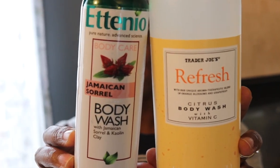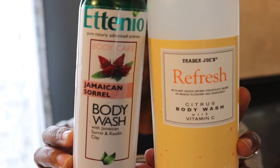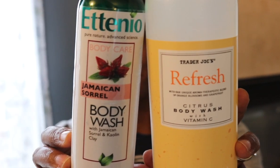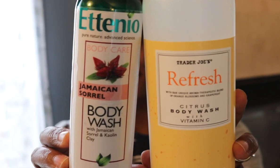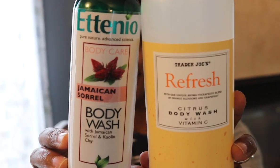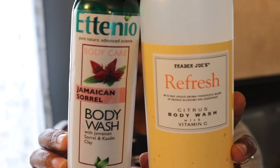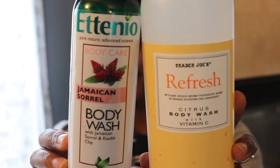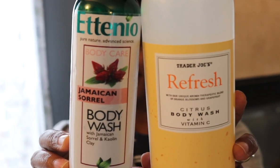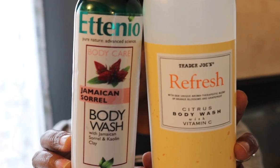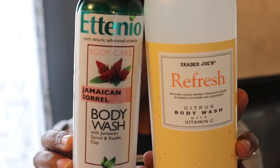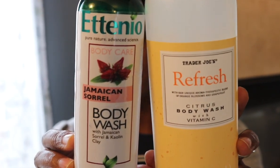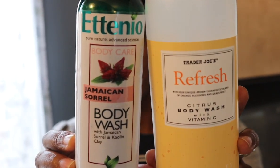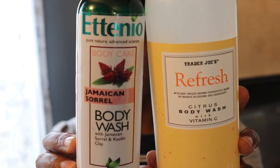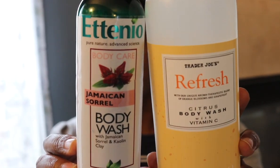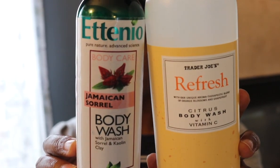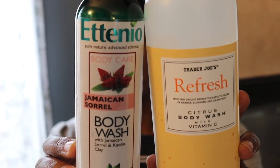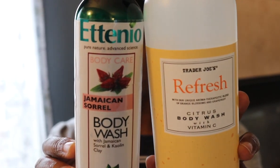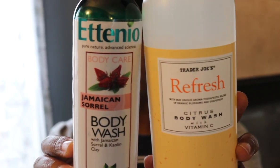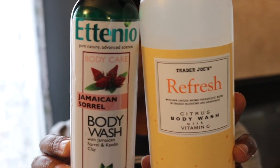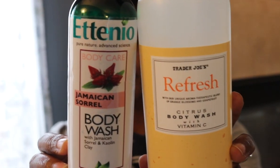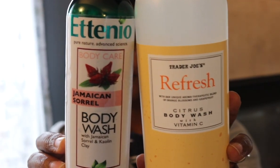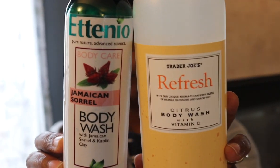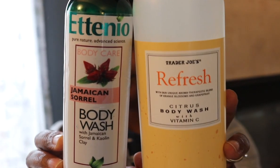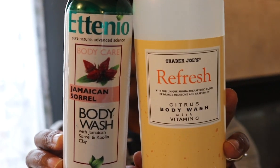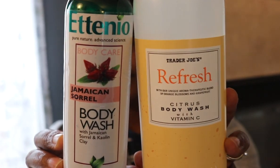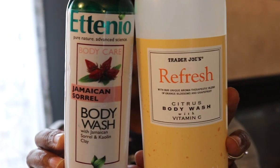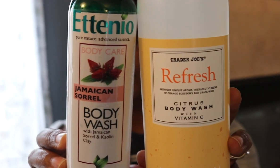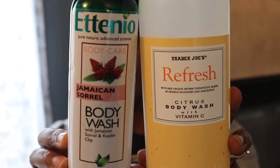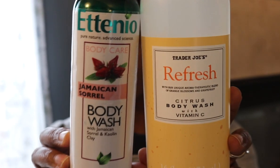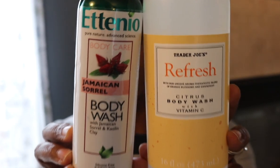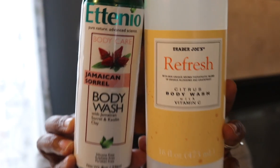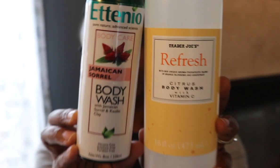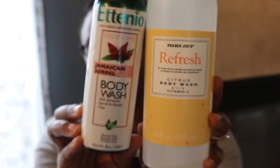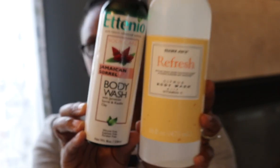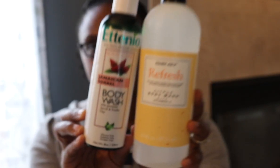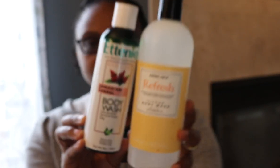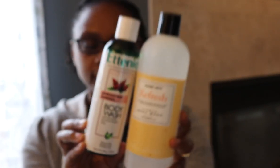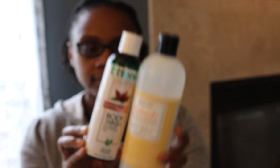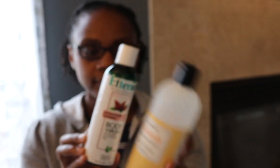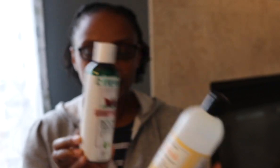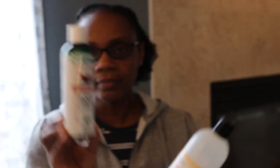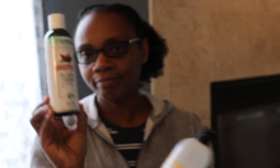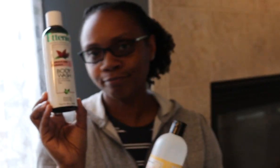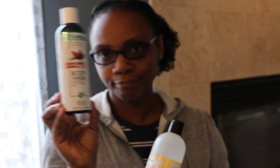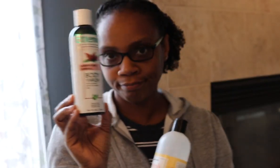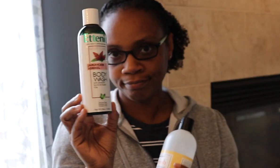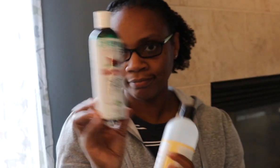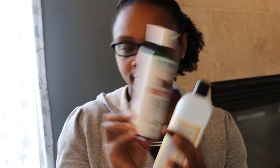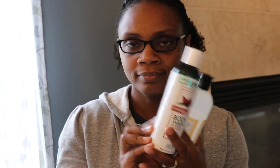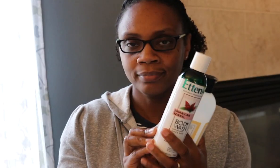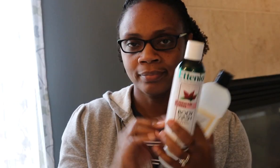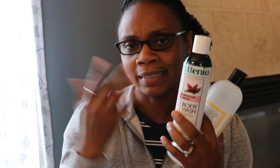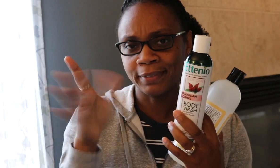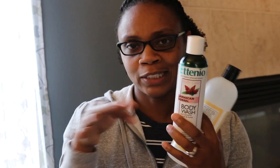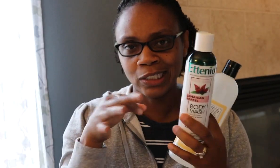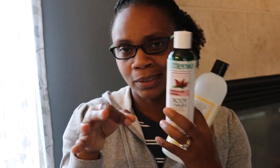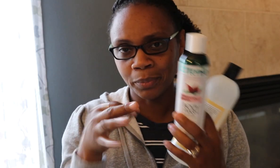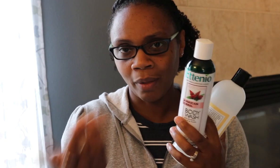Here are a couple more body washes. One from Trader Joe's and the other from Ateneo. So I already talked